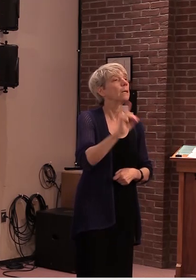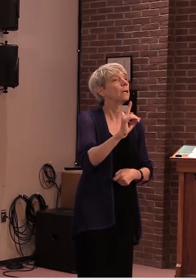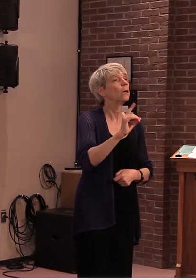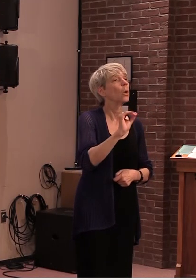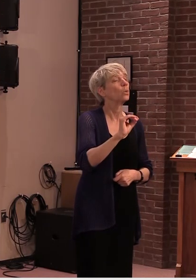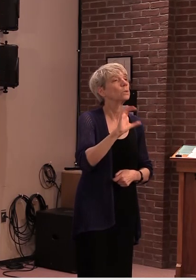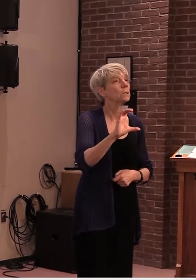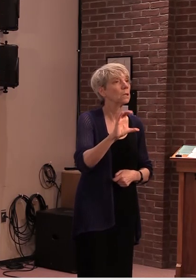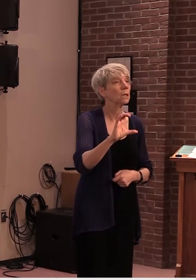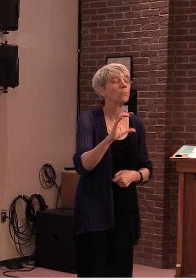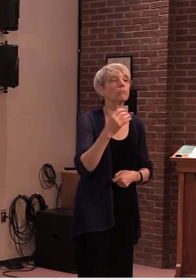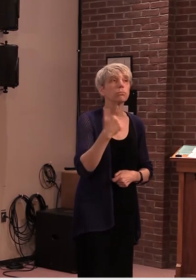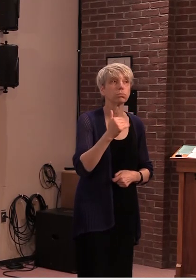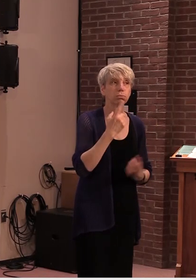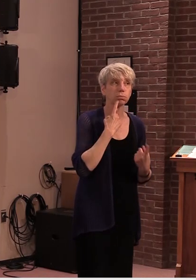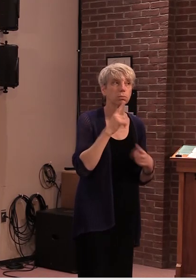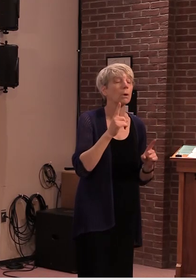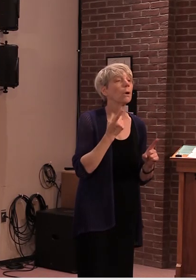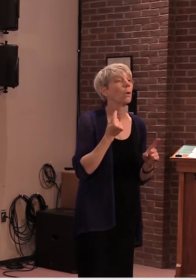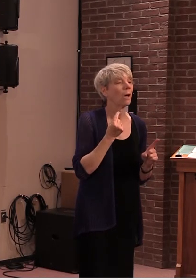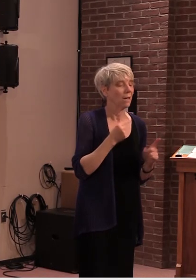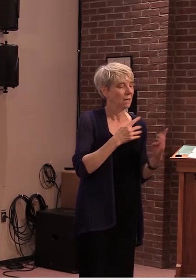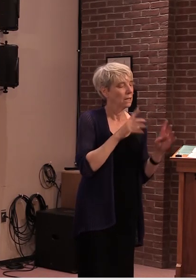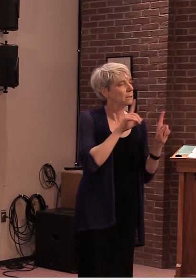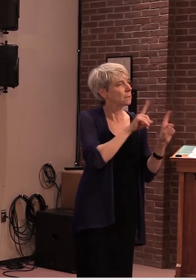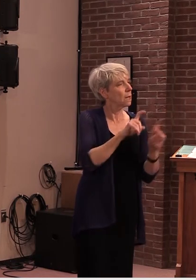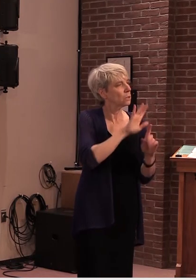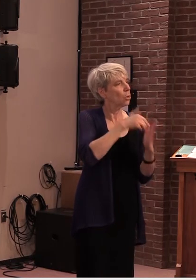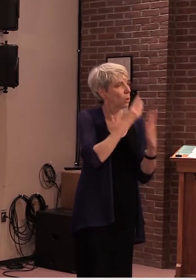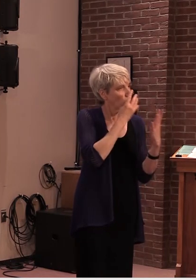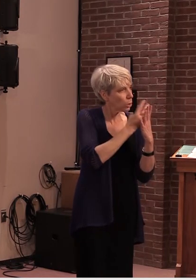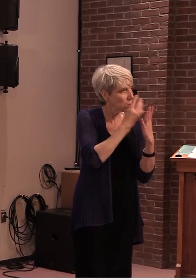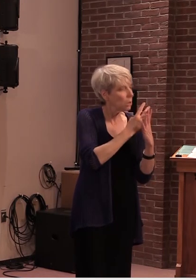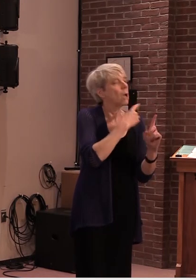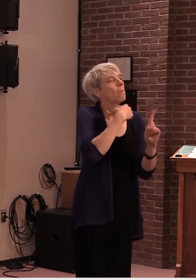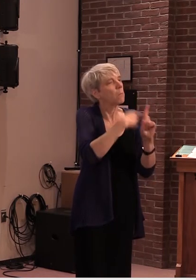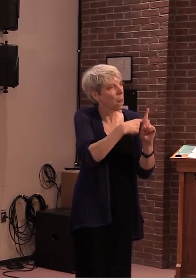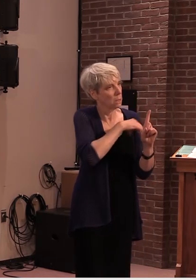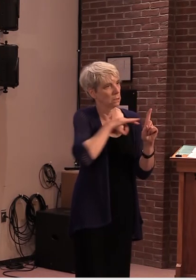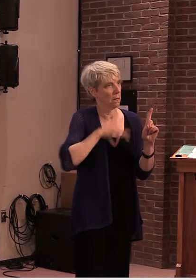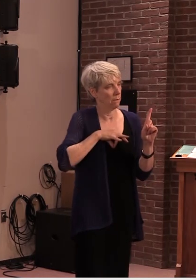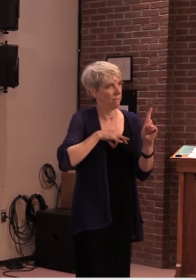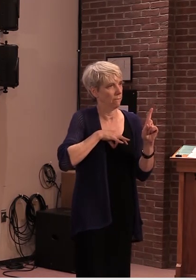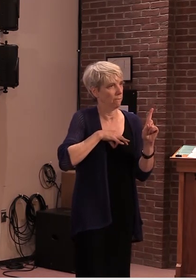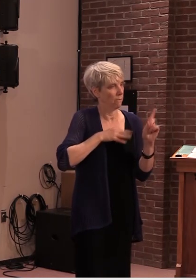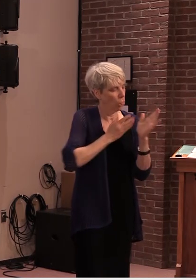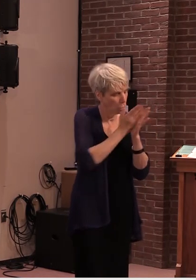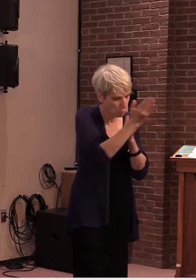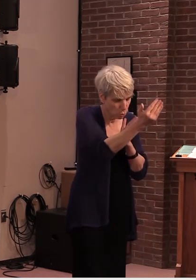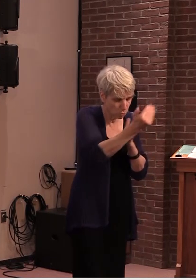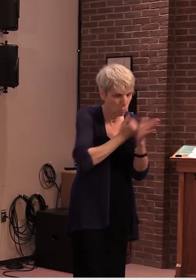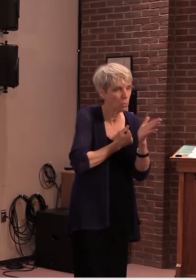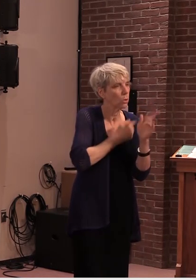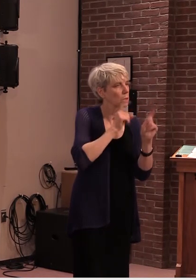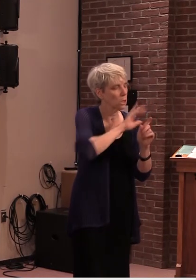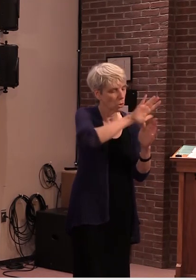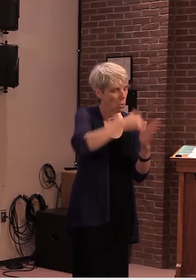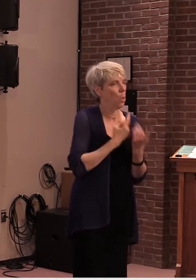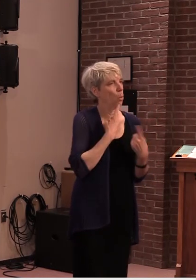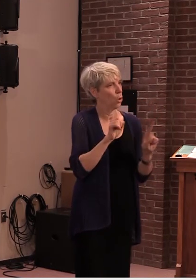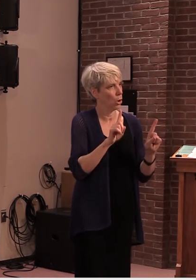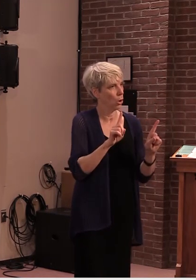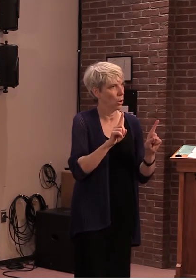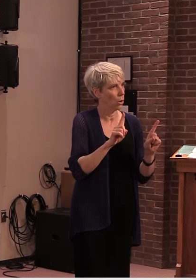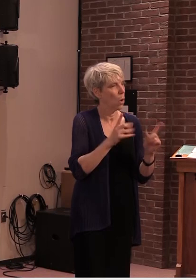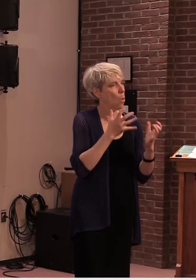has a high level of success in keeping our six in-state facilities free of the virus through aggressive testing directed